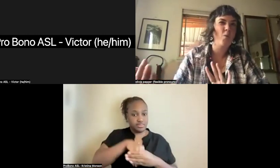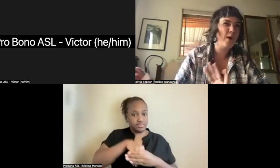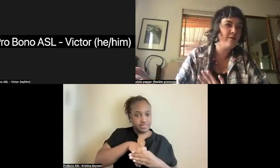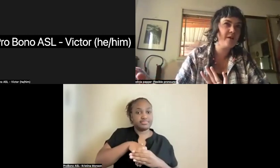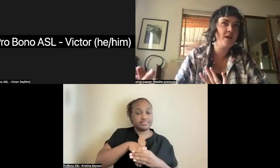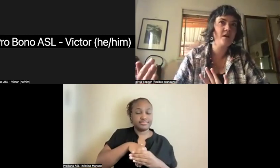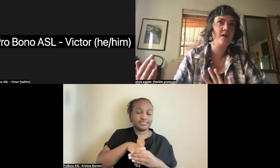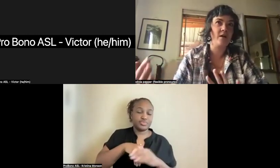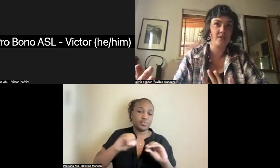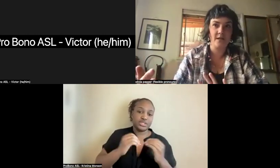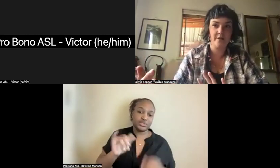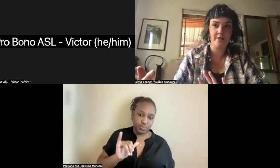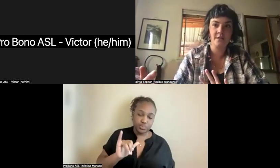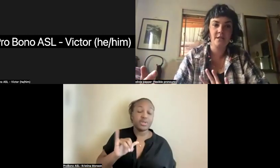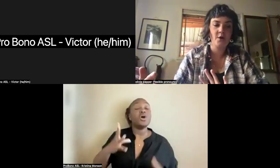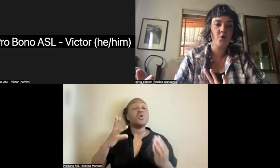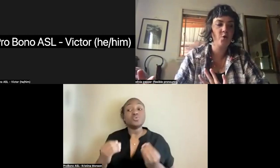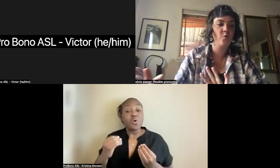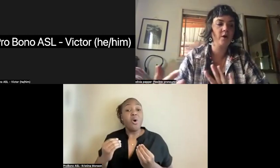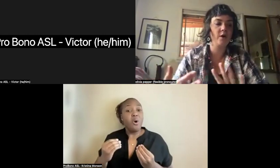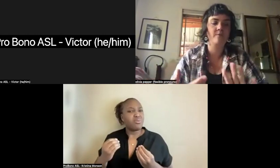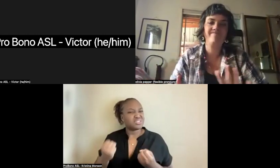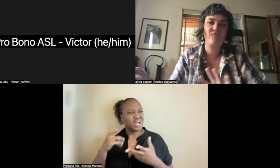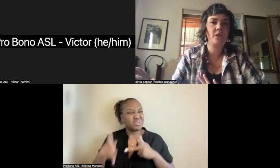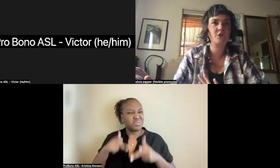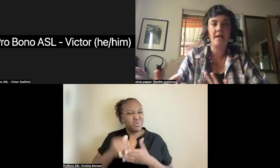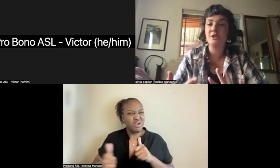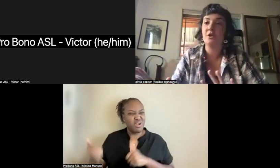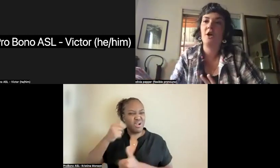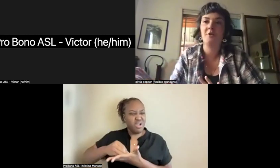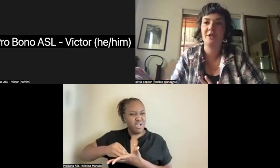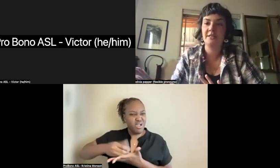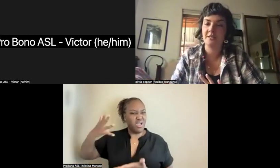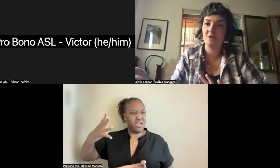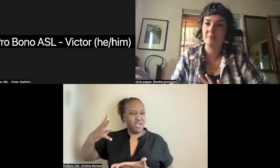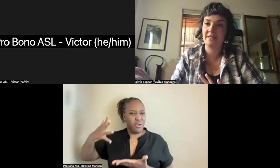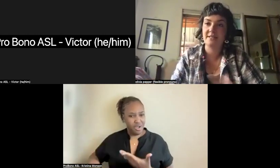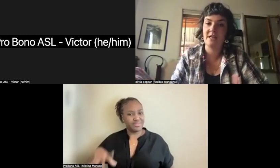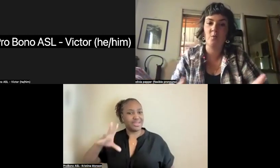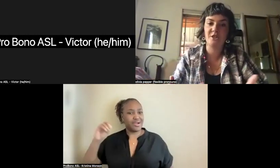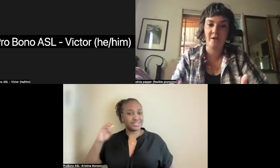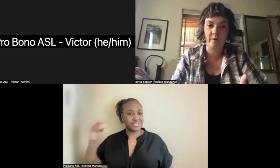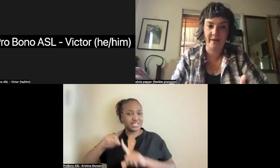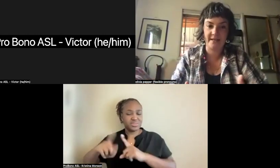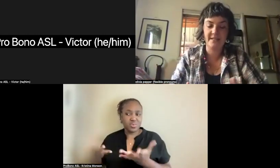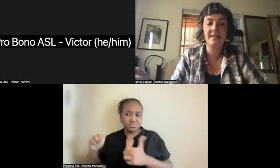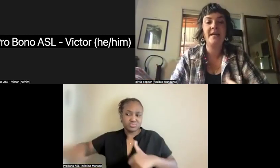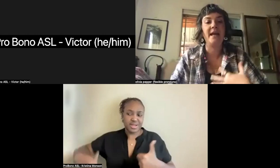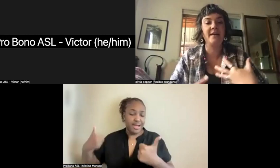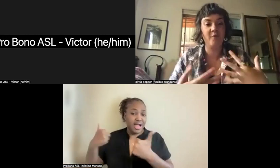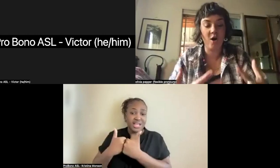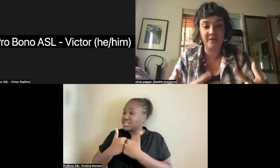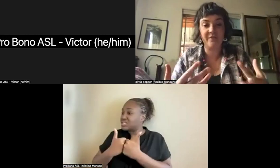wealthy outsiders who were challenging or contradicting the circumstances in which they were raised,